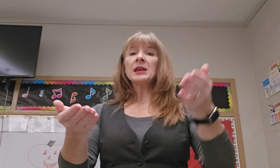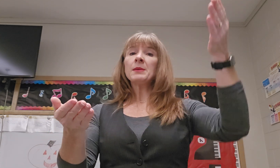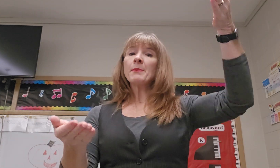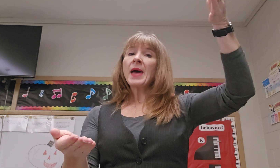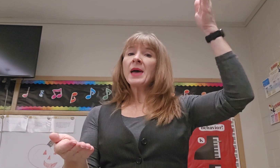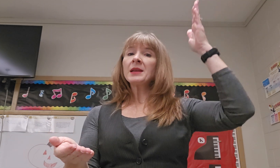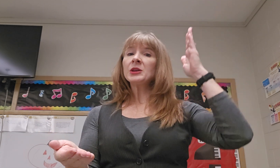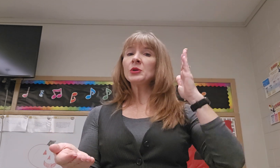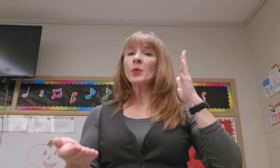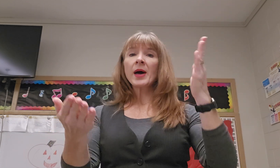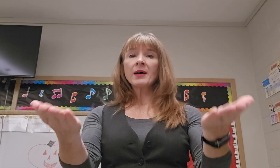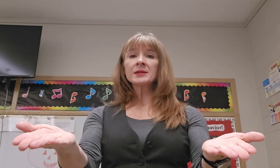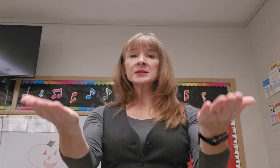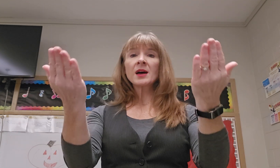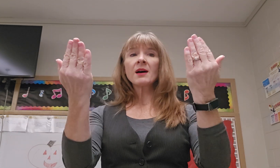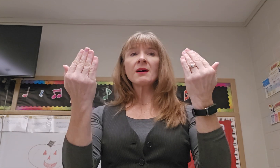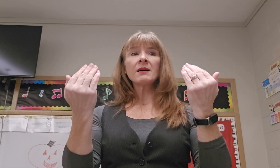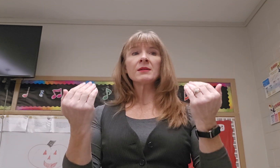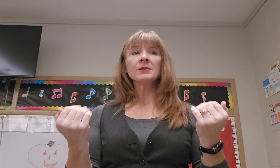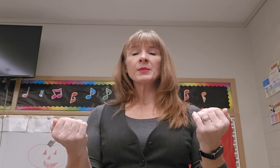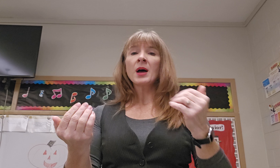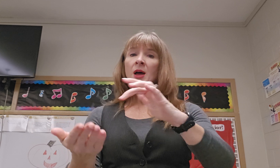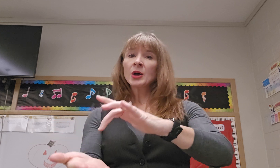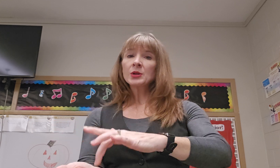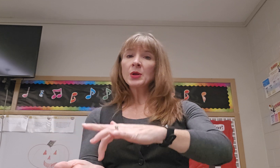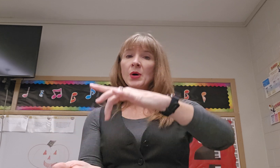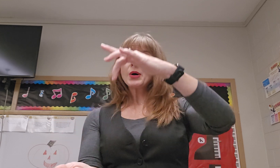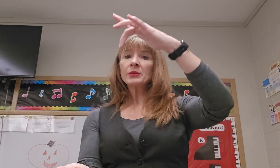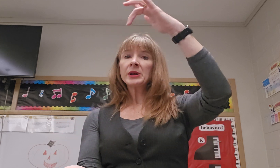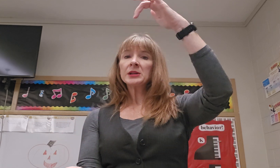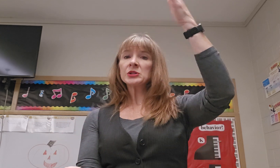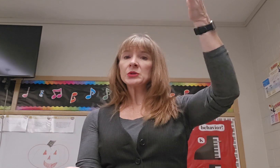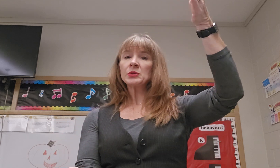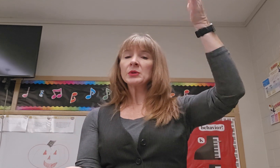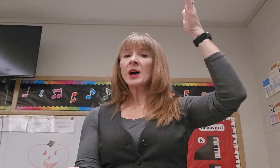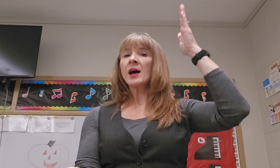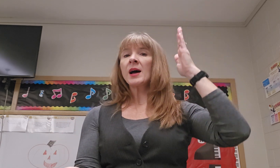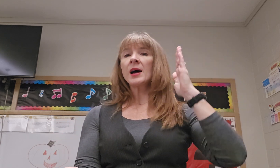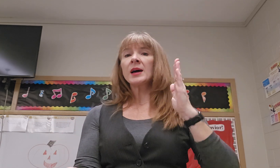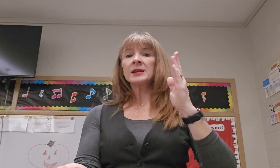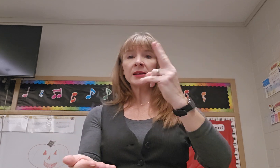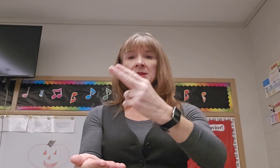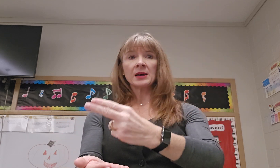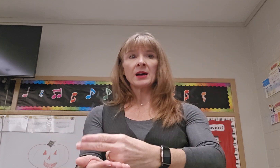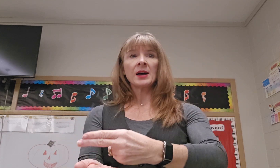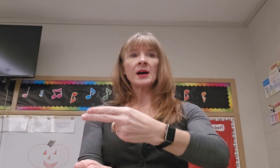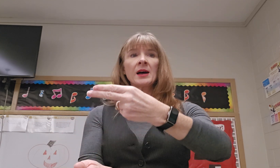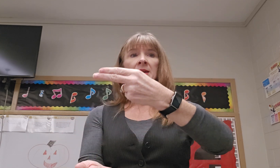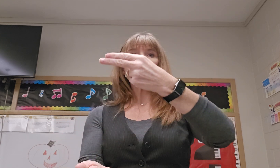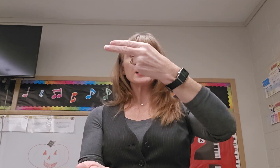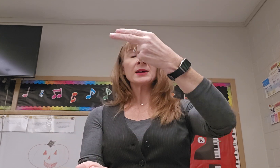Emmanuel's come, glory to God in the highest,